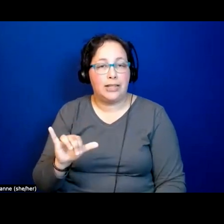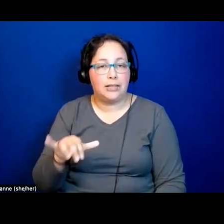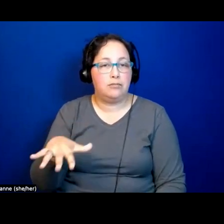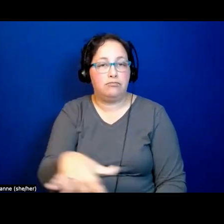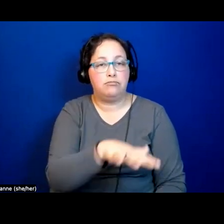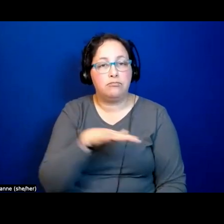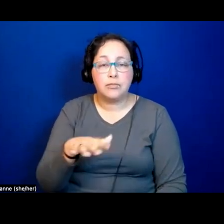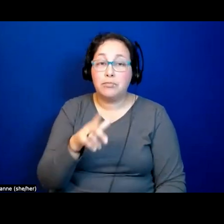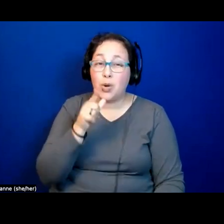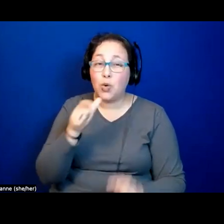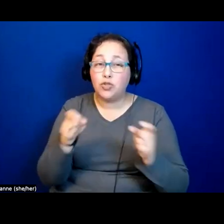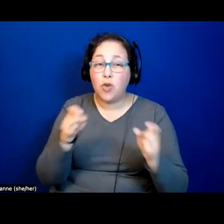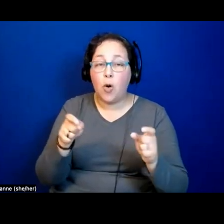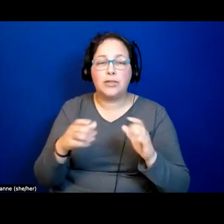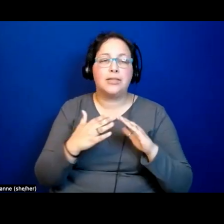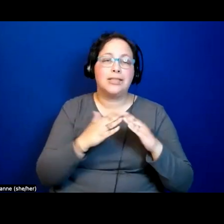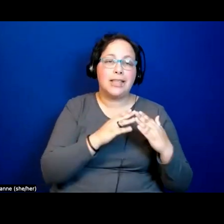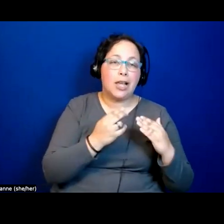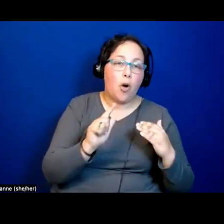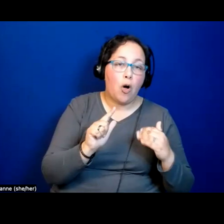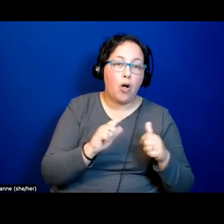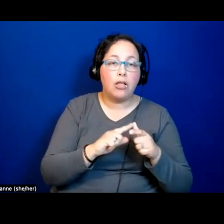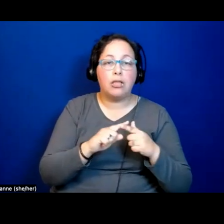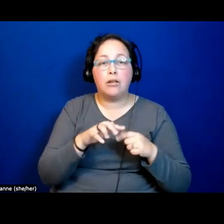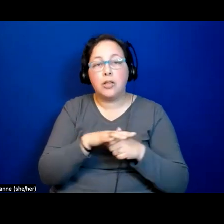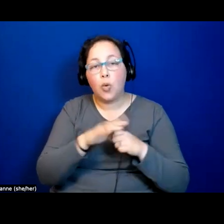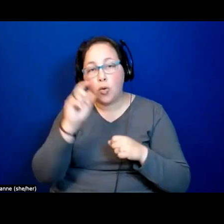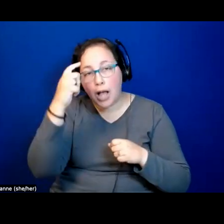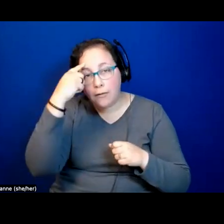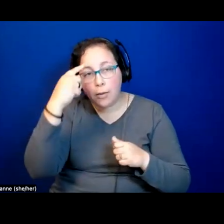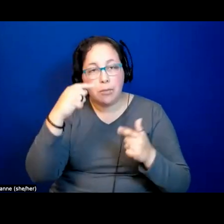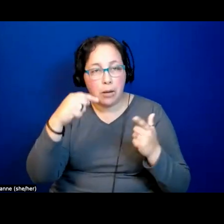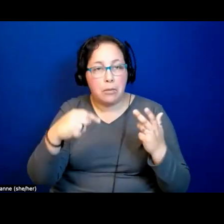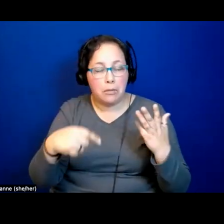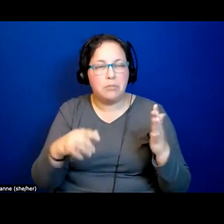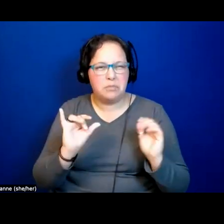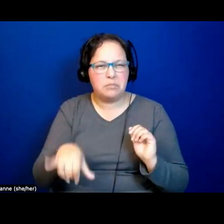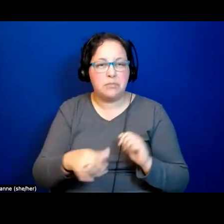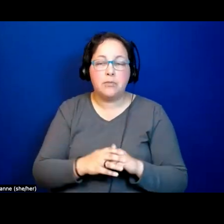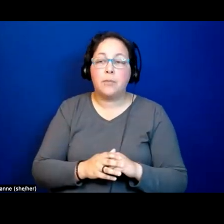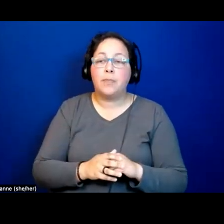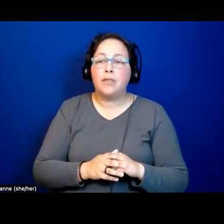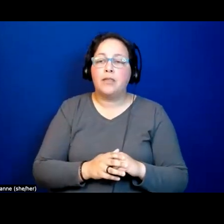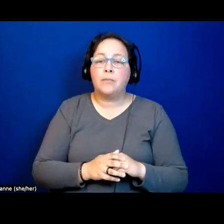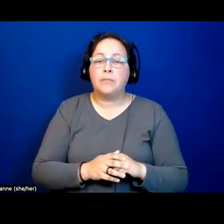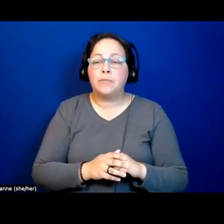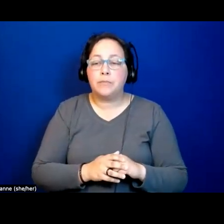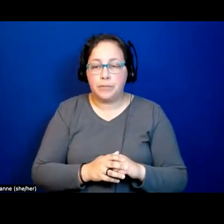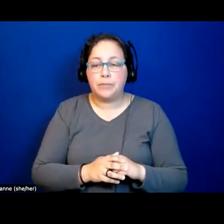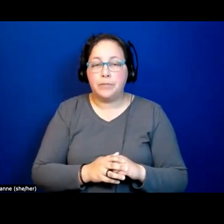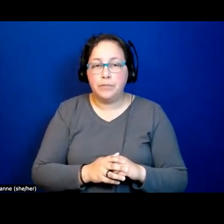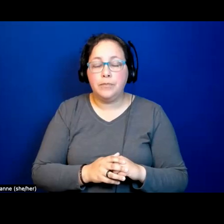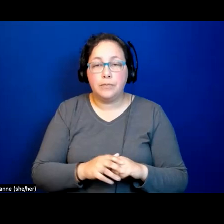city hall, by regional governments. There's a fund, I think, particularly across the